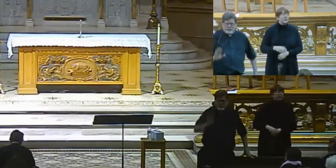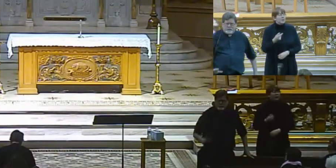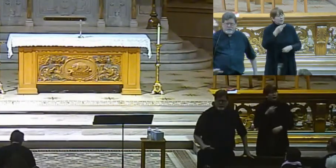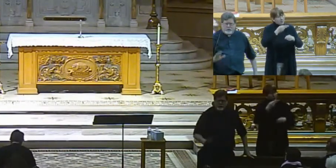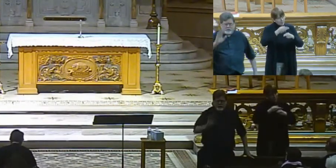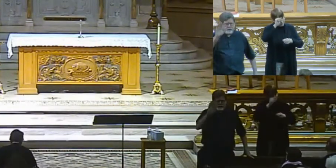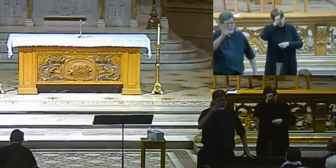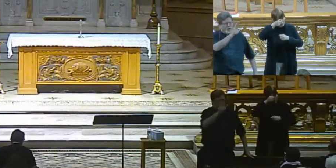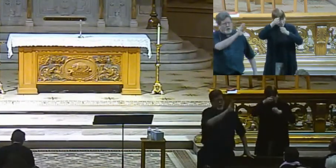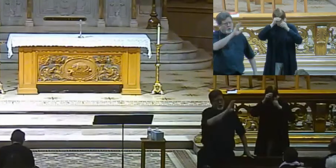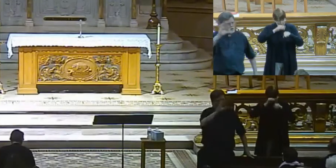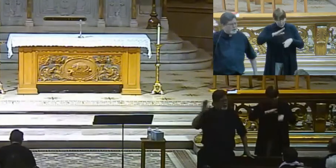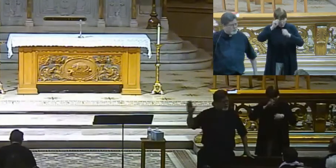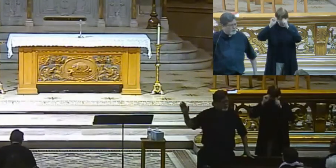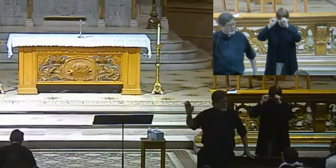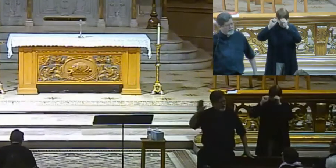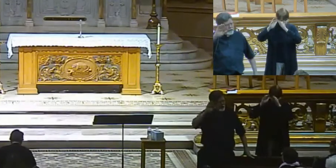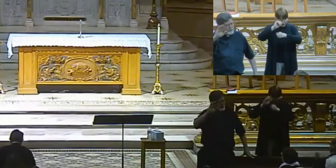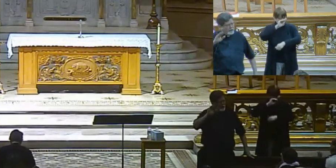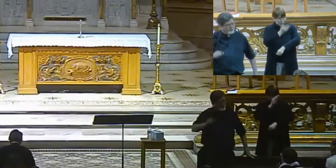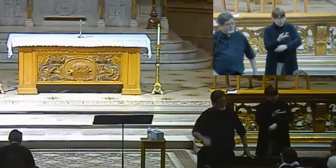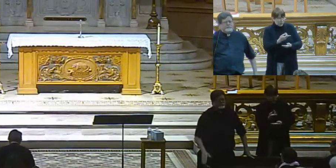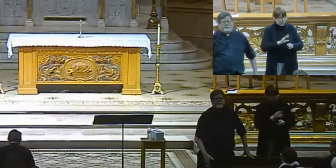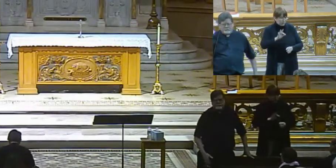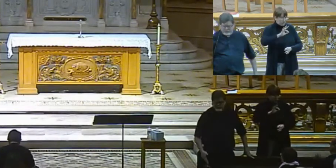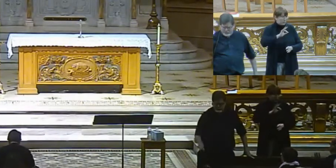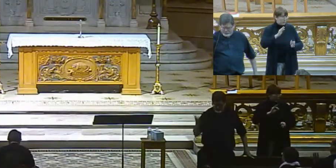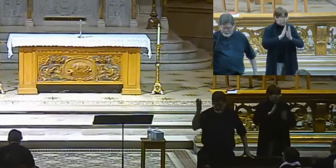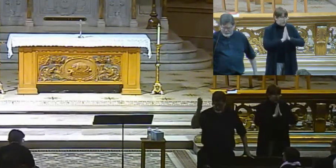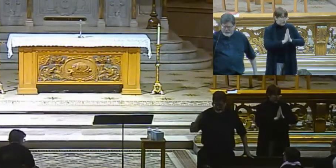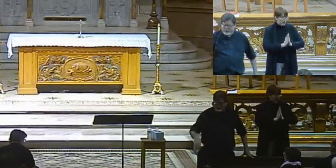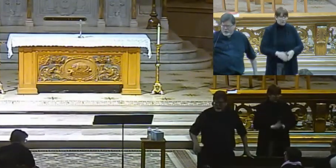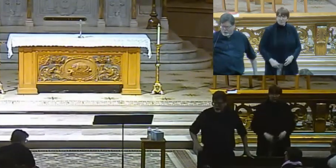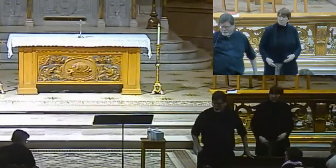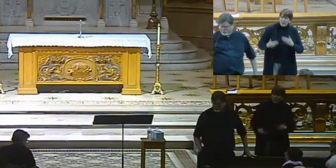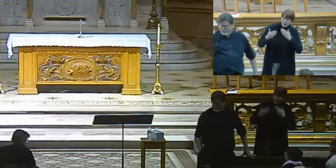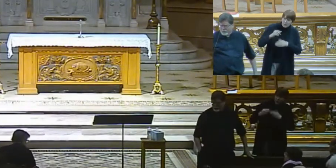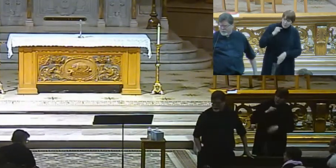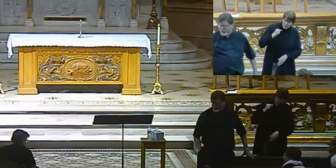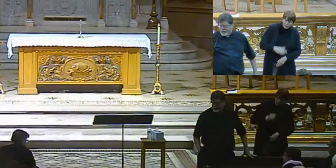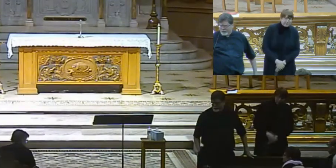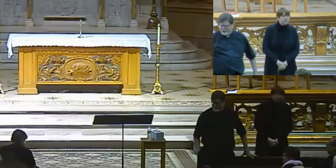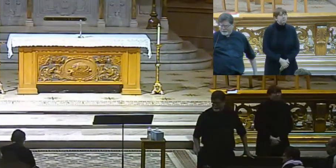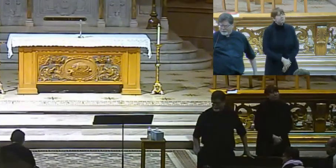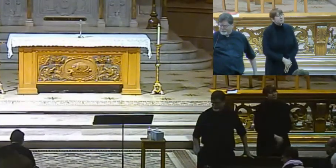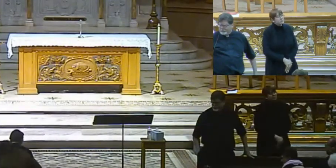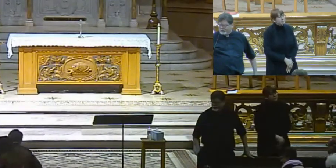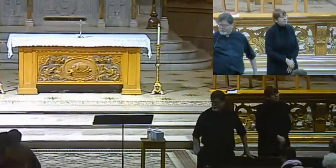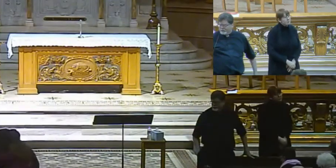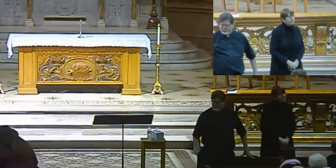The Father, the Son, the Holy Spirit. Amen. Thank you. Okay.